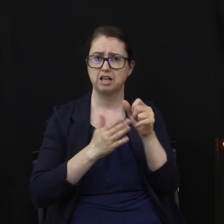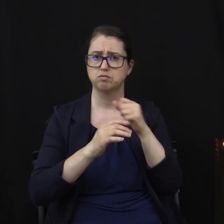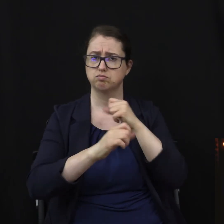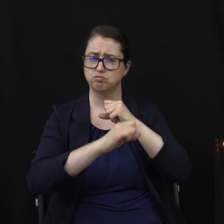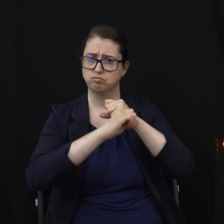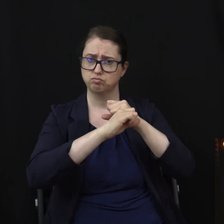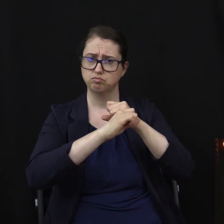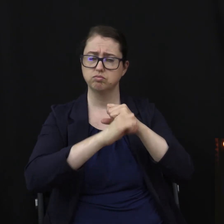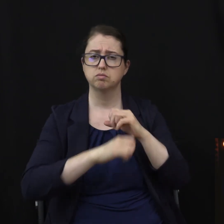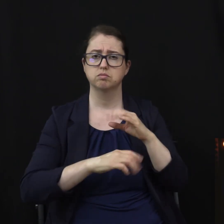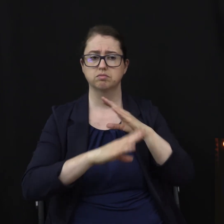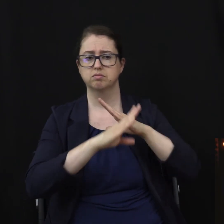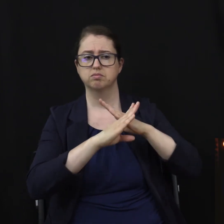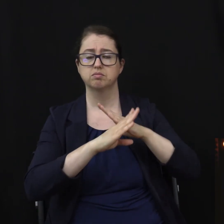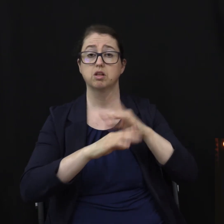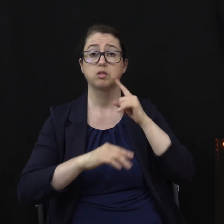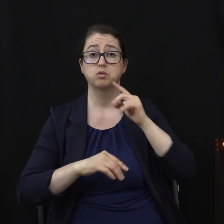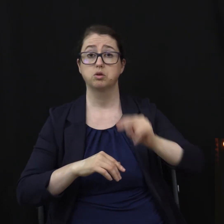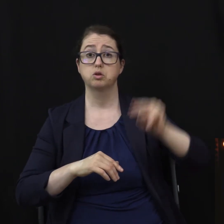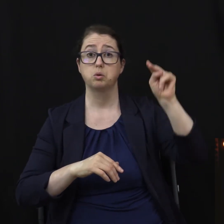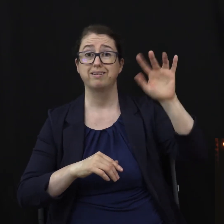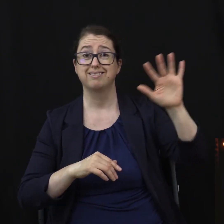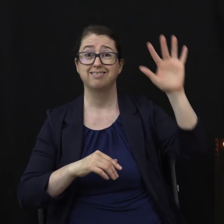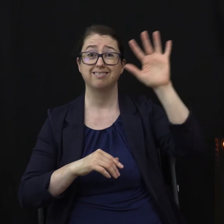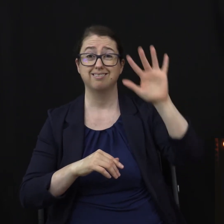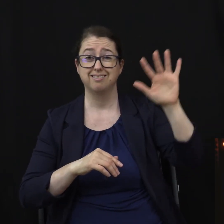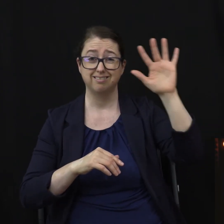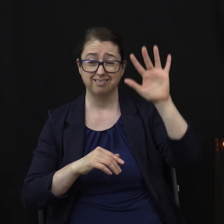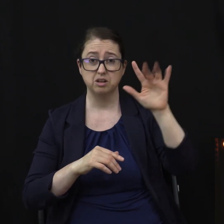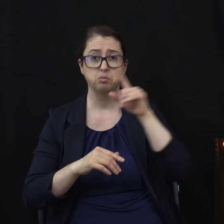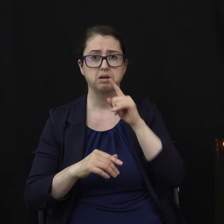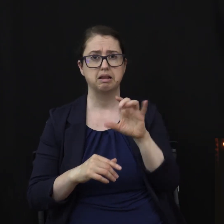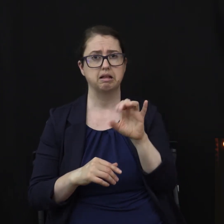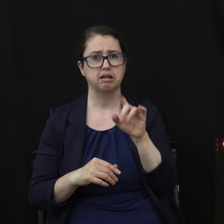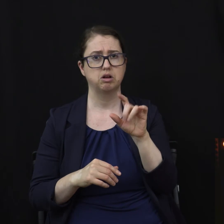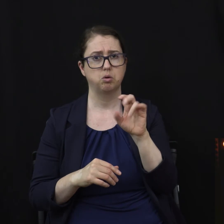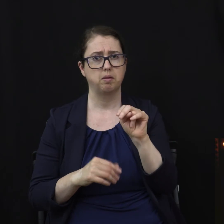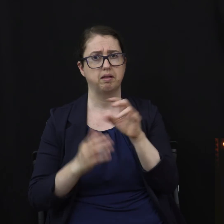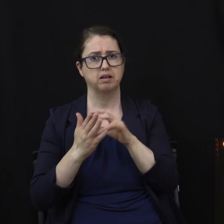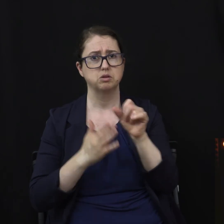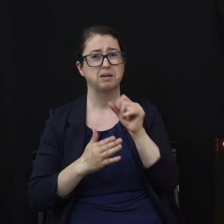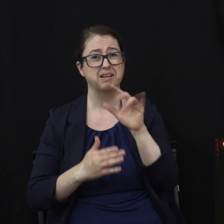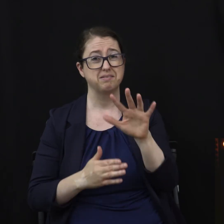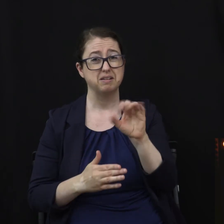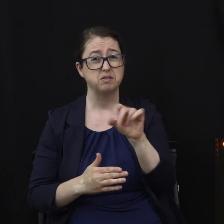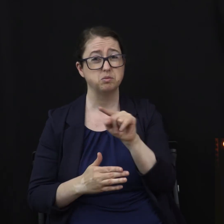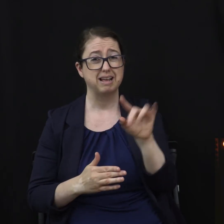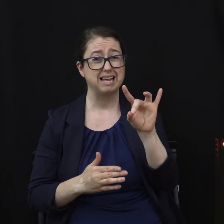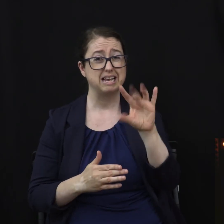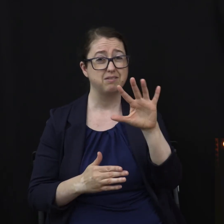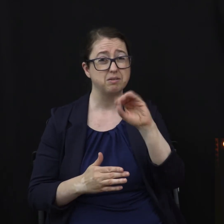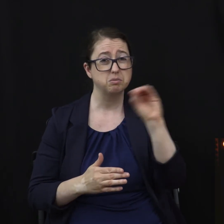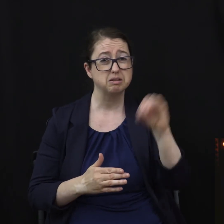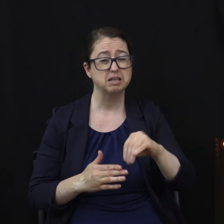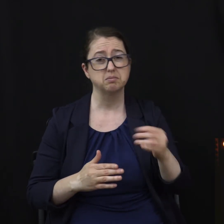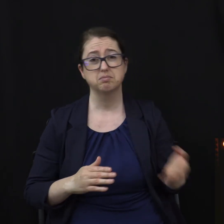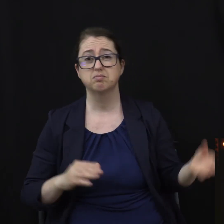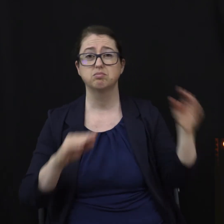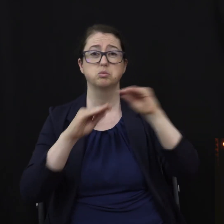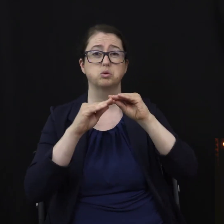receive less sunshine had colon cancer rates 50 to 80% higher than those in southern states that